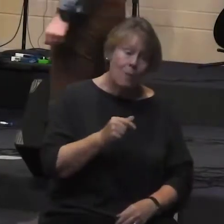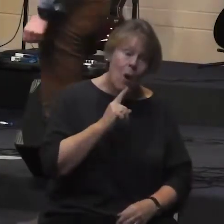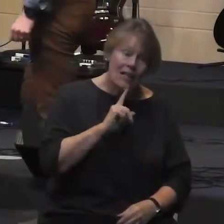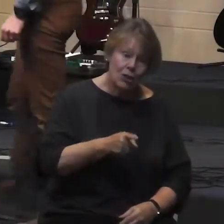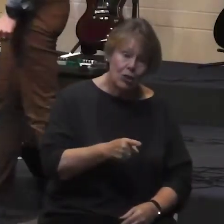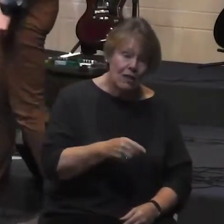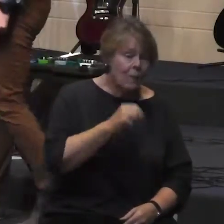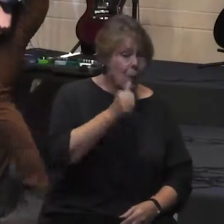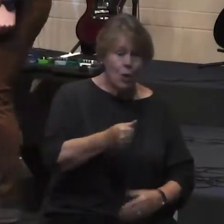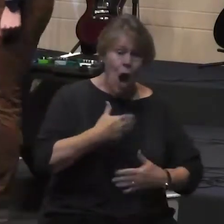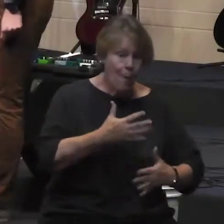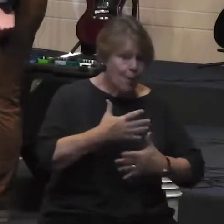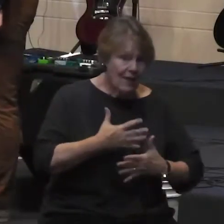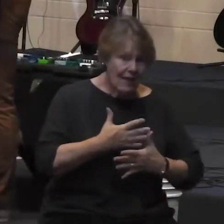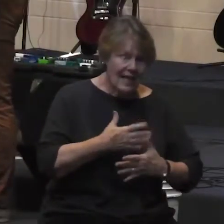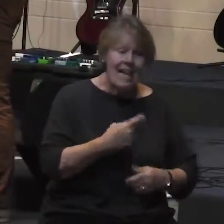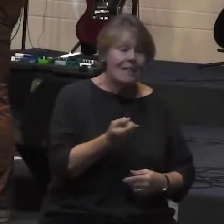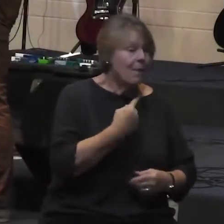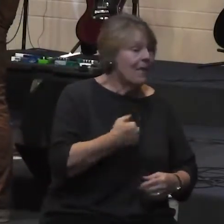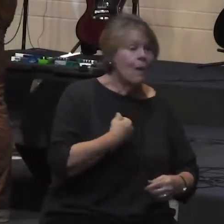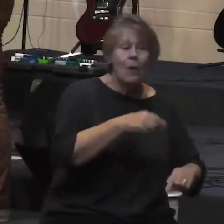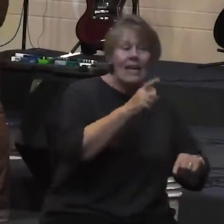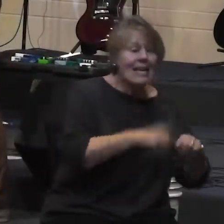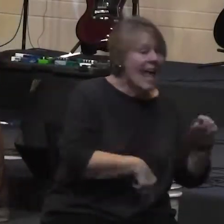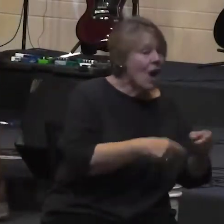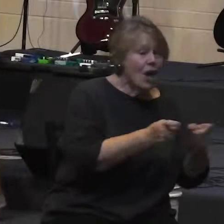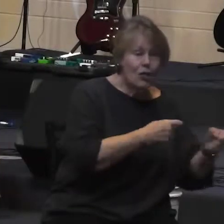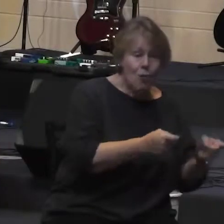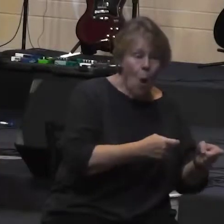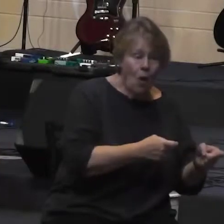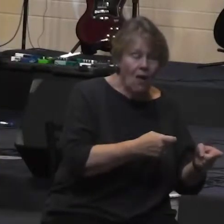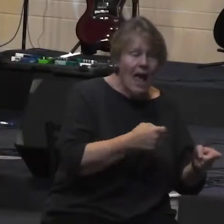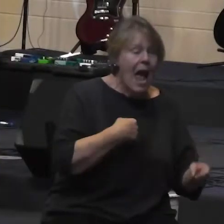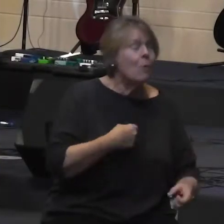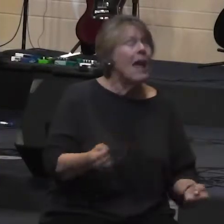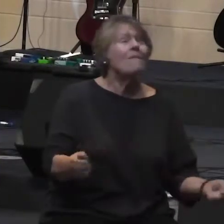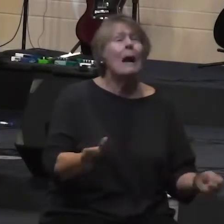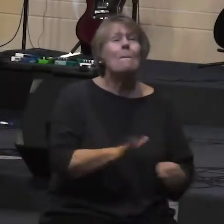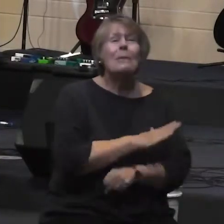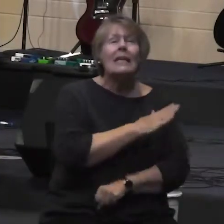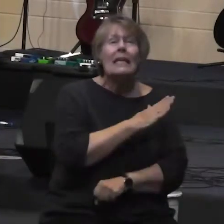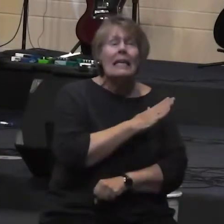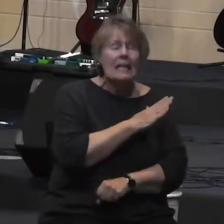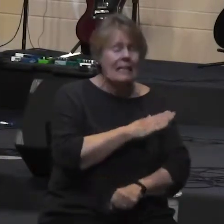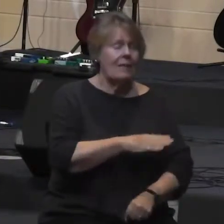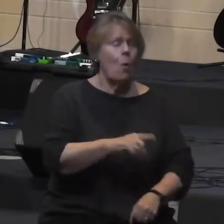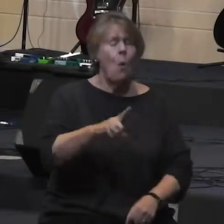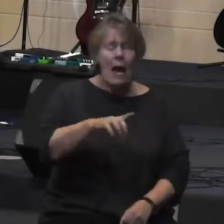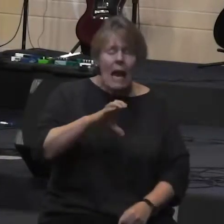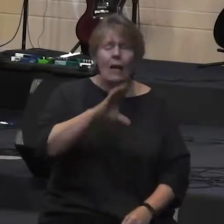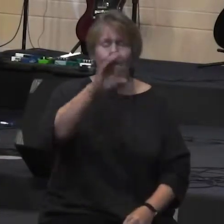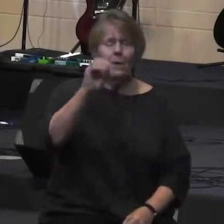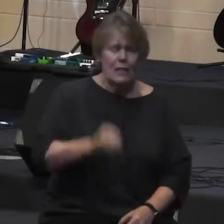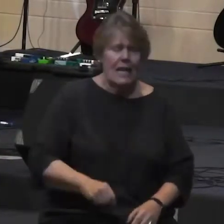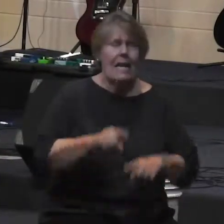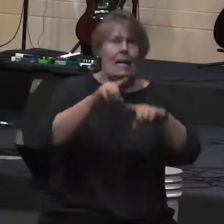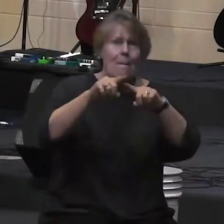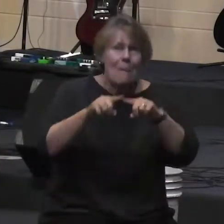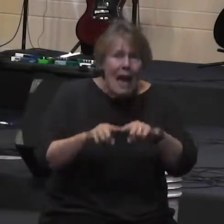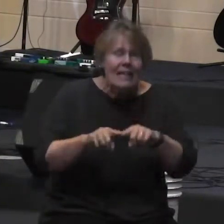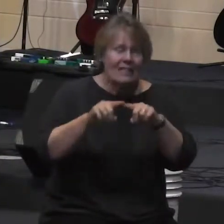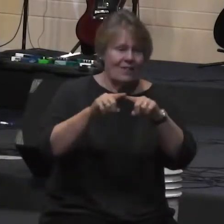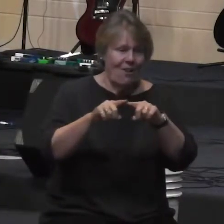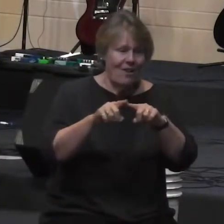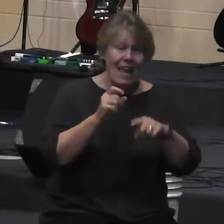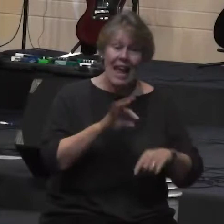have zero control over and complete and utter dependence on if we weren't breathing we would have nothing and what we've